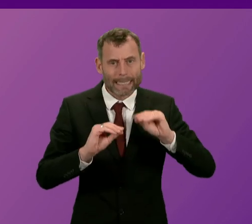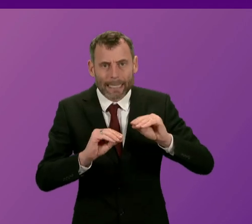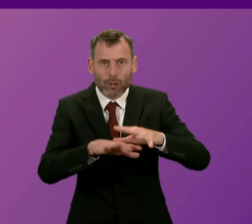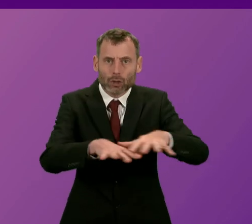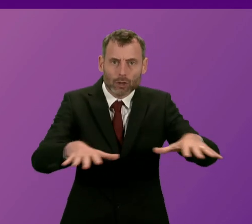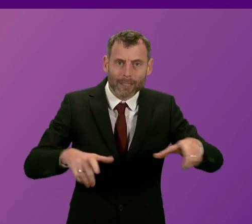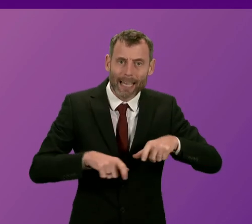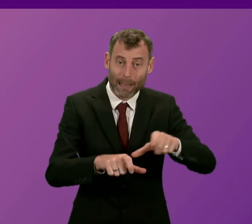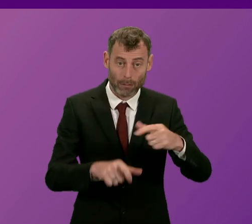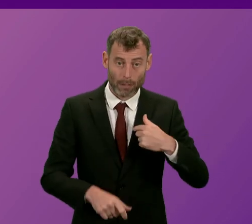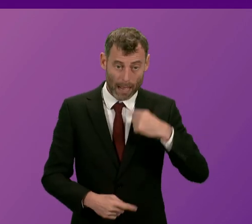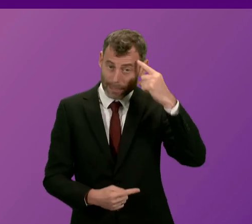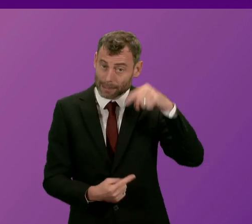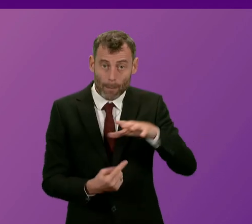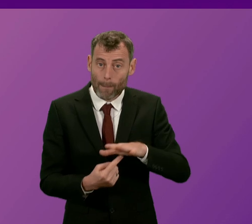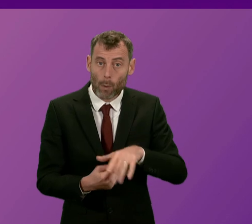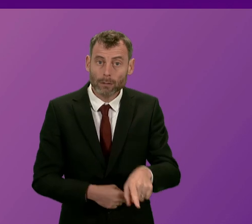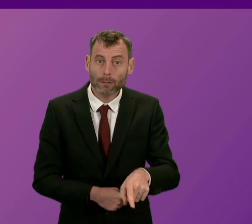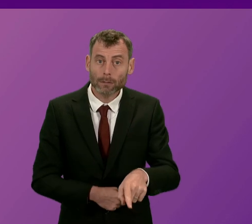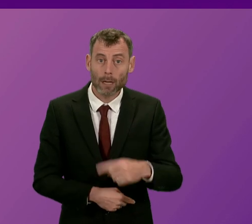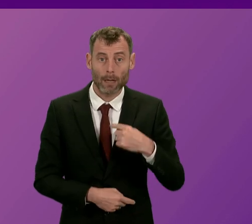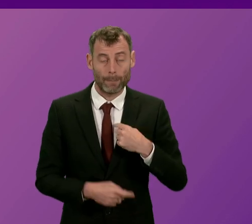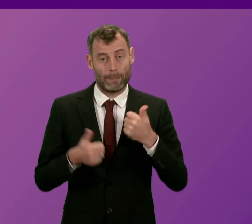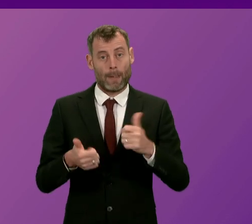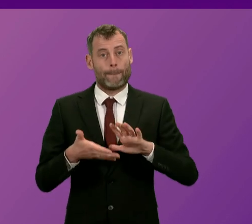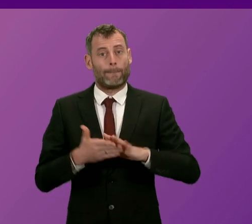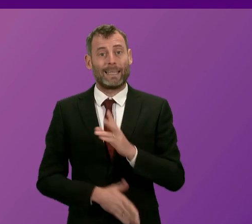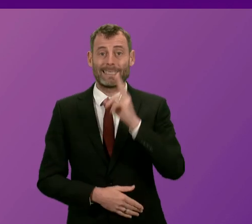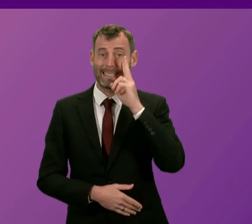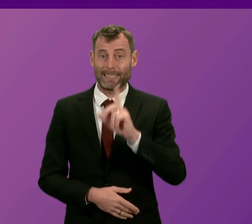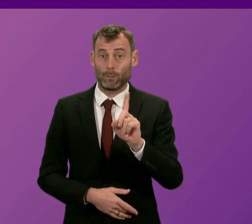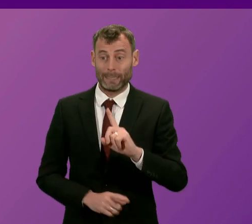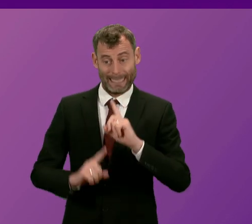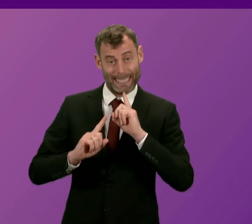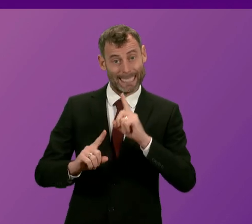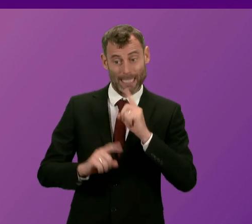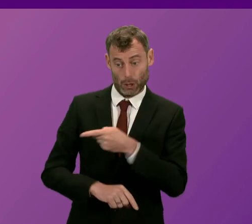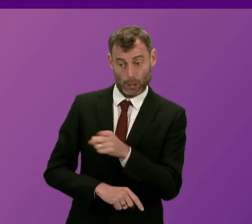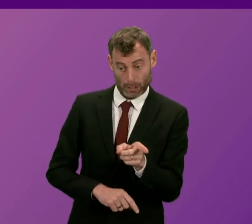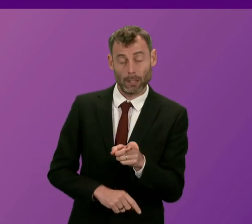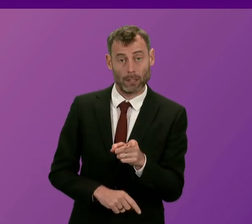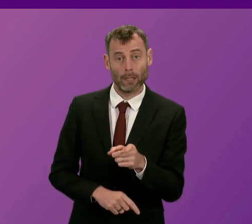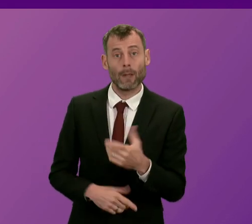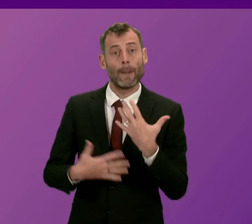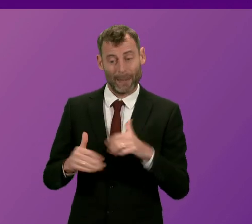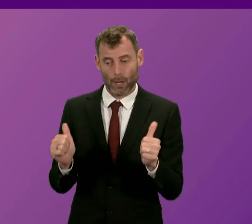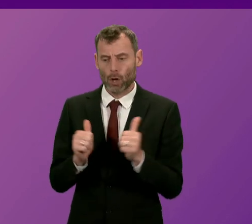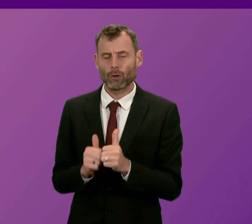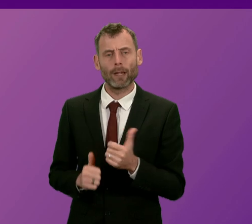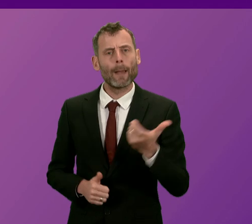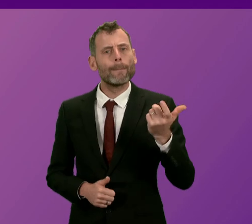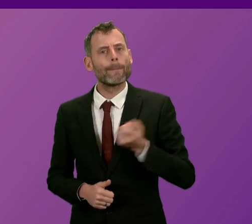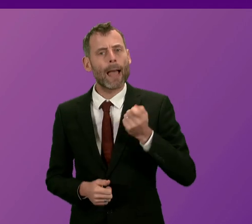our priority. I'm very pleased that we've got to a situation where the teaching profession has accepted the pay offer that